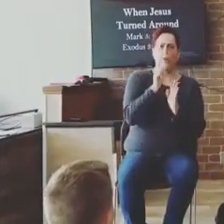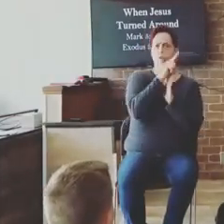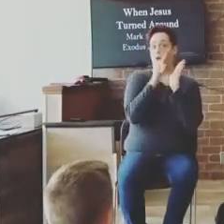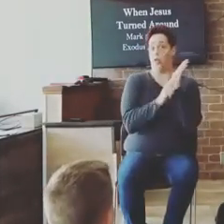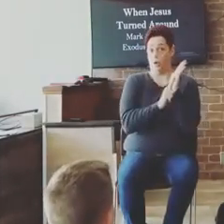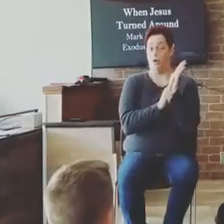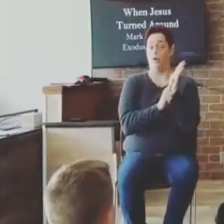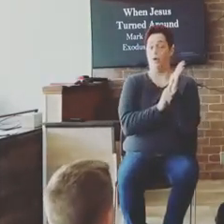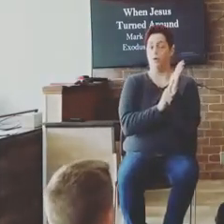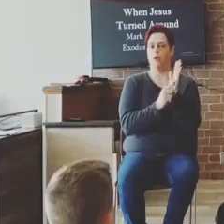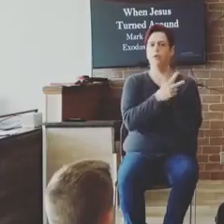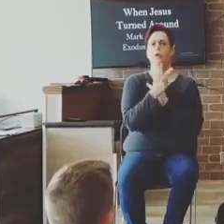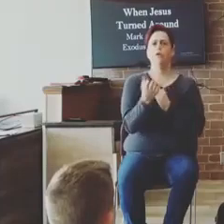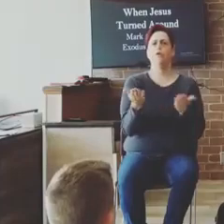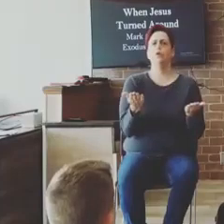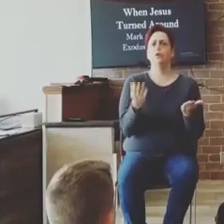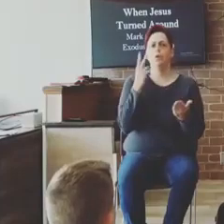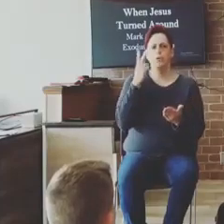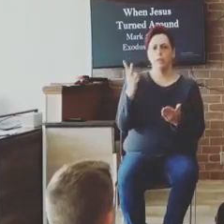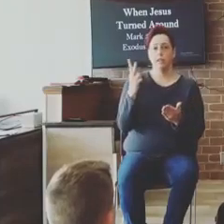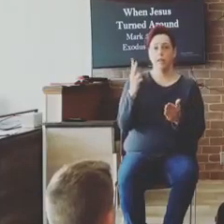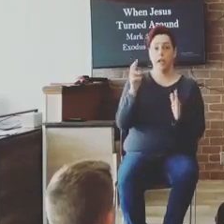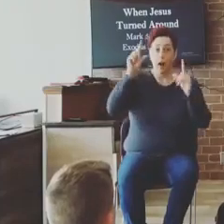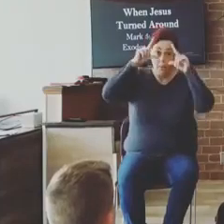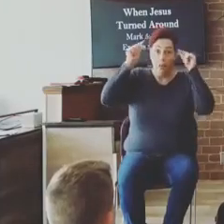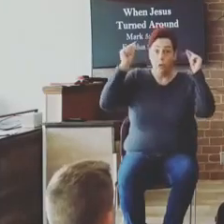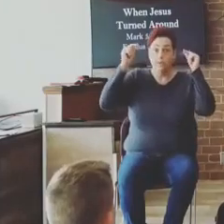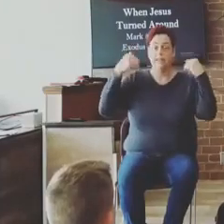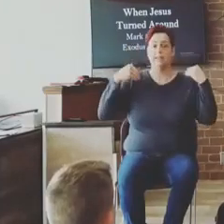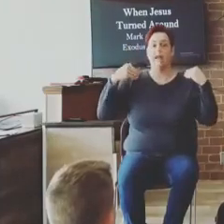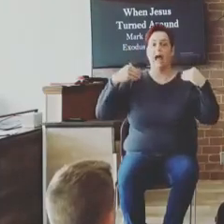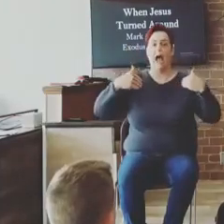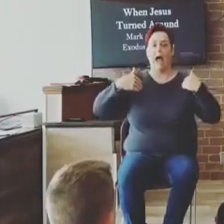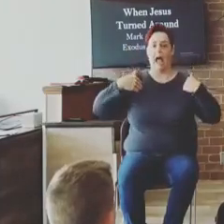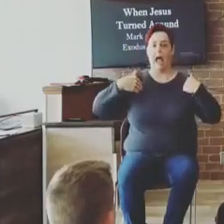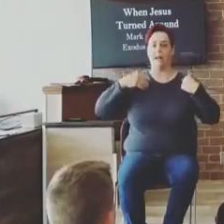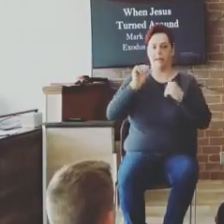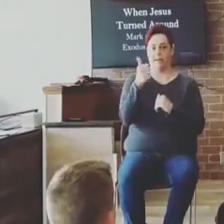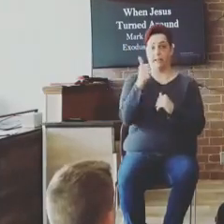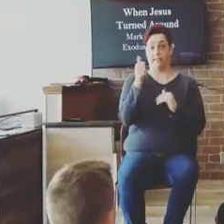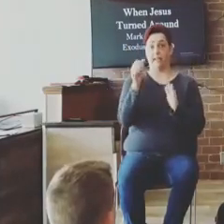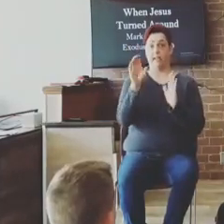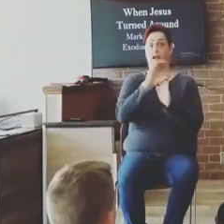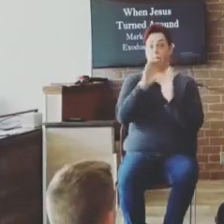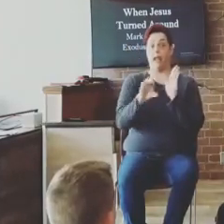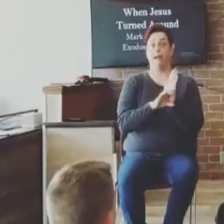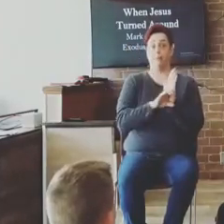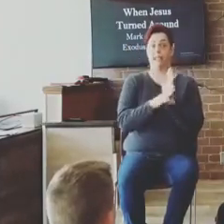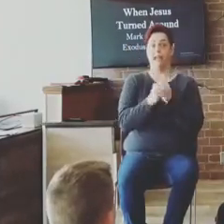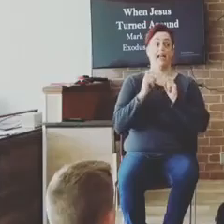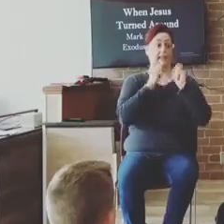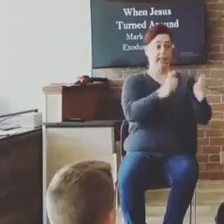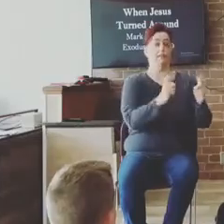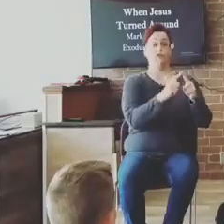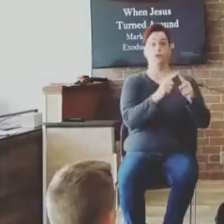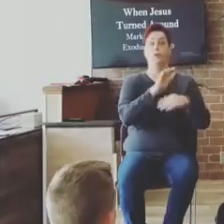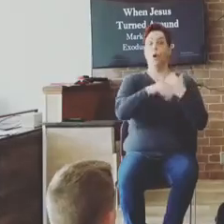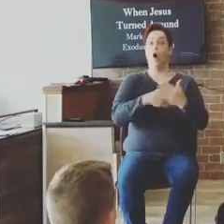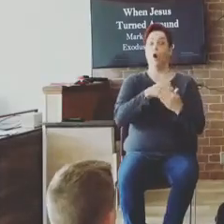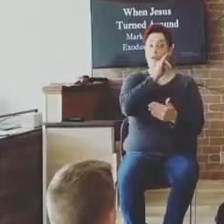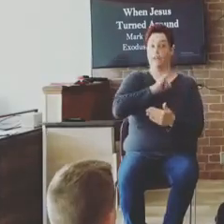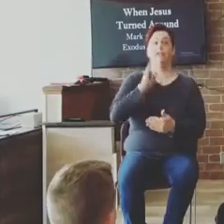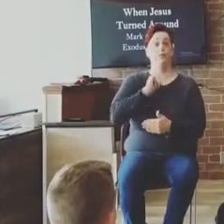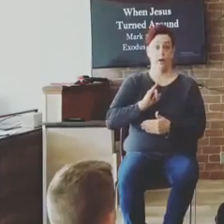You see, Moses had taken the Ten Commandments and all the law and he gave them to all of Israel. They had all the sacrifices that they had to